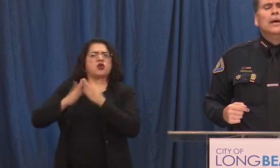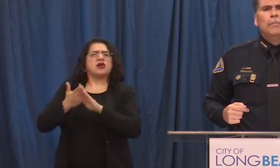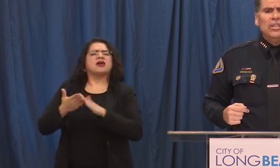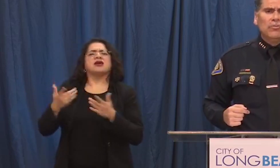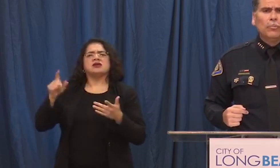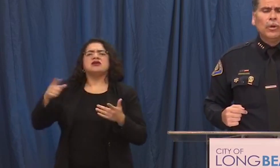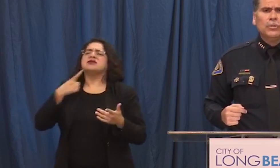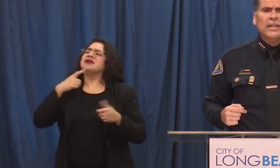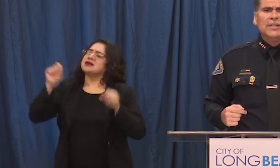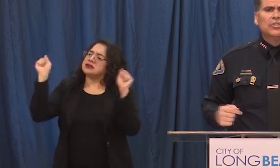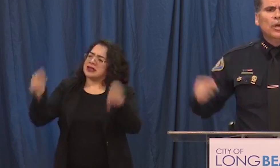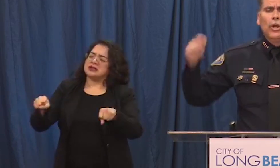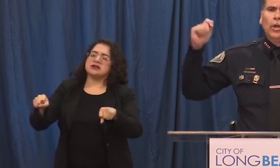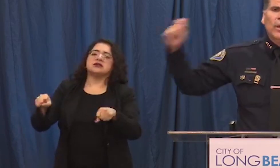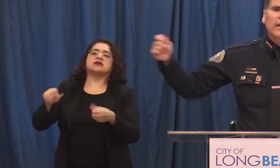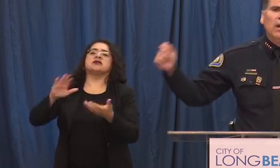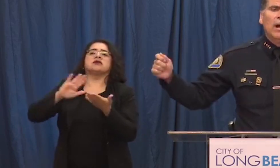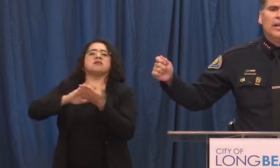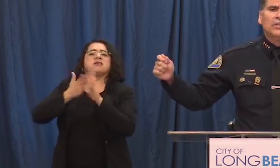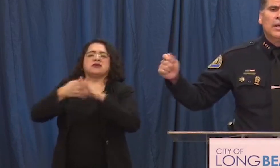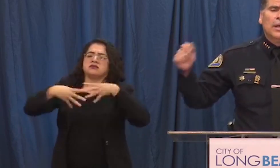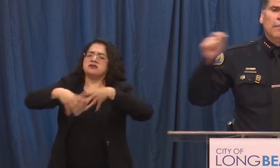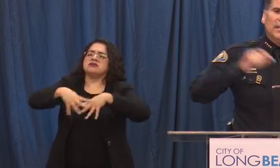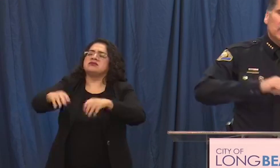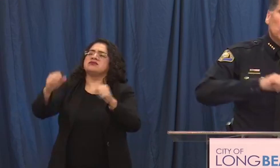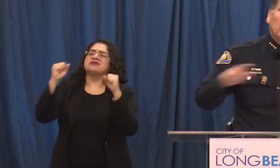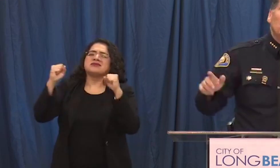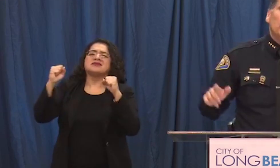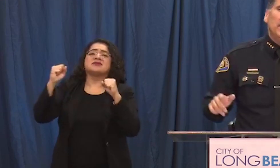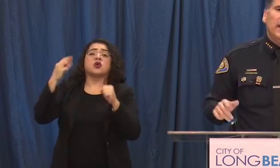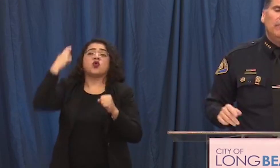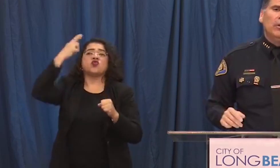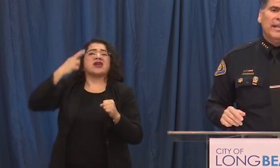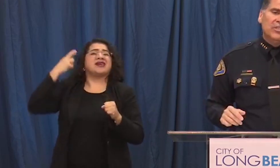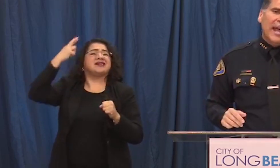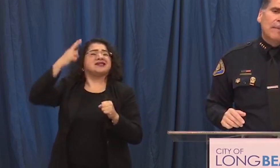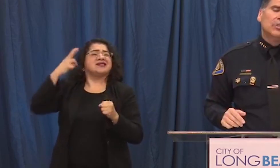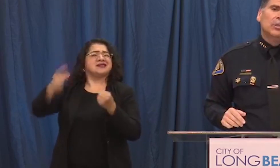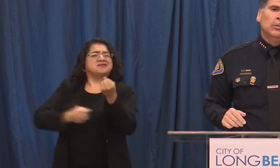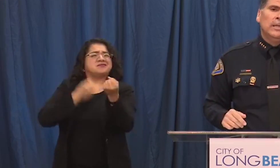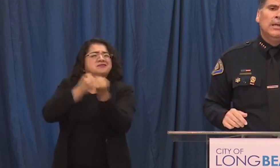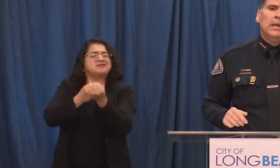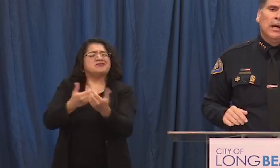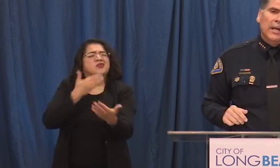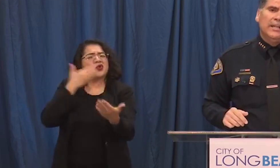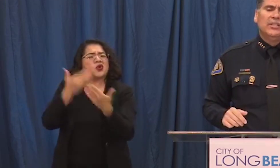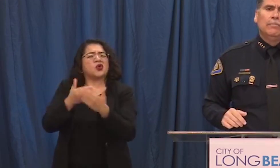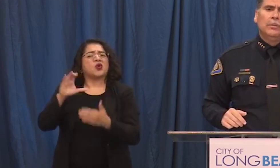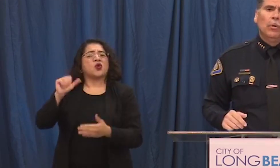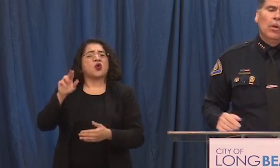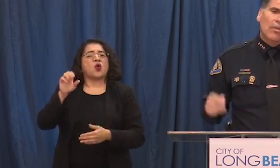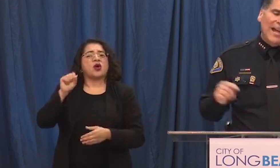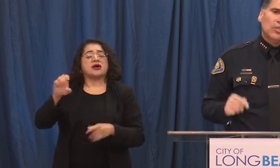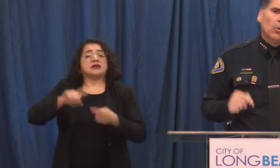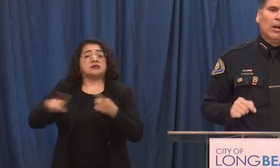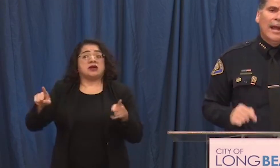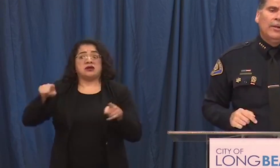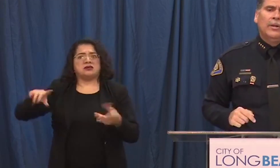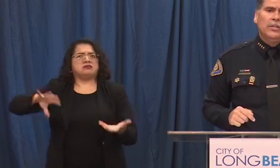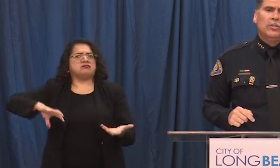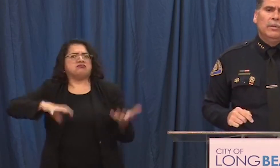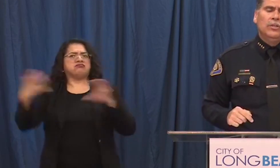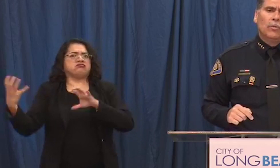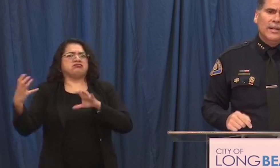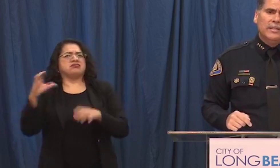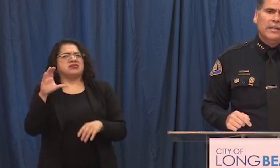peaceful protest great cause but this criminal behavior is absolutely unacceptable that's where